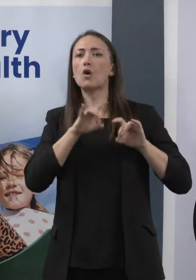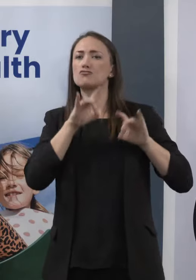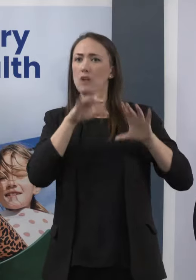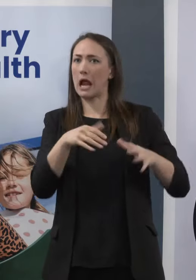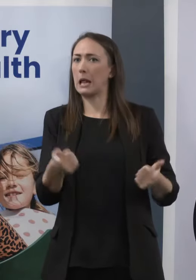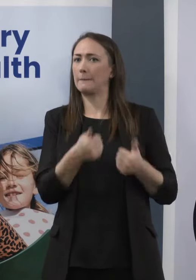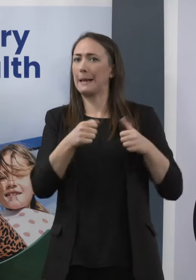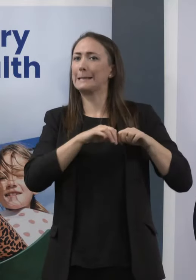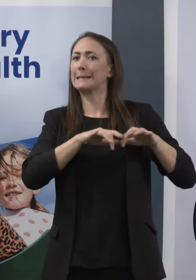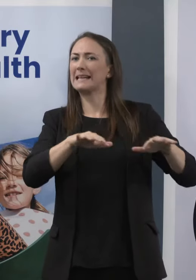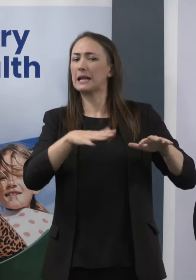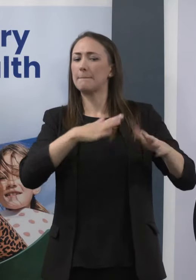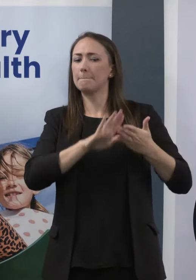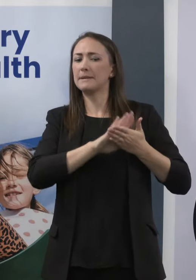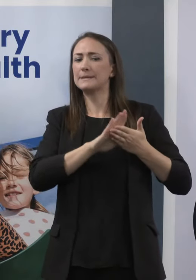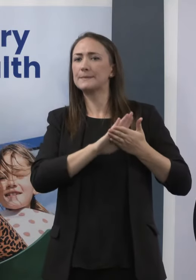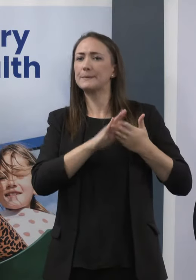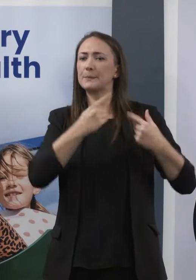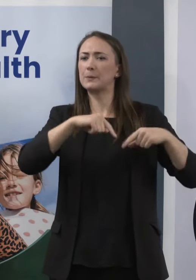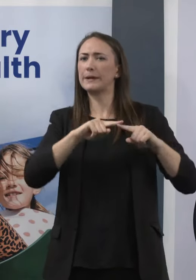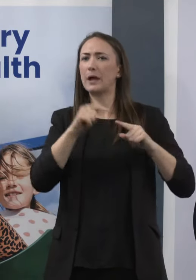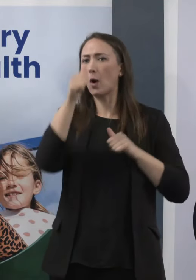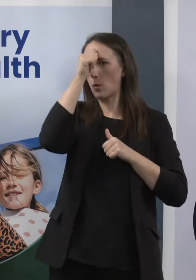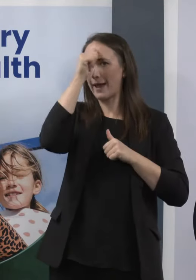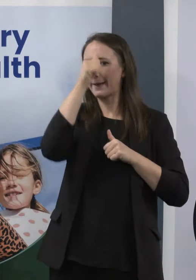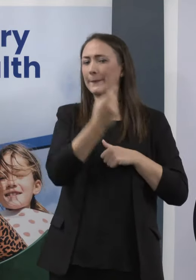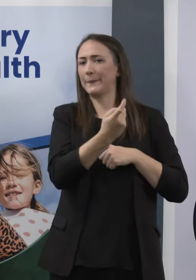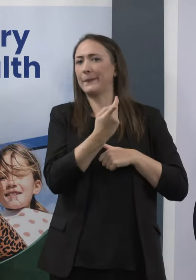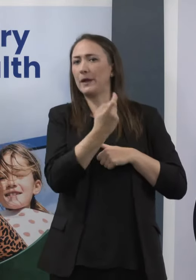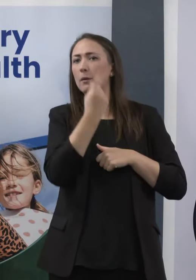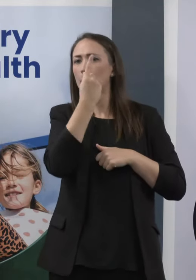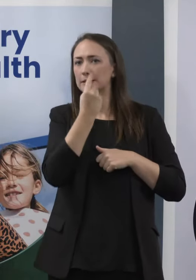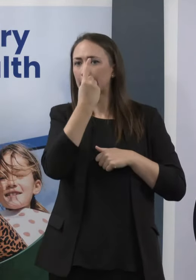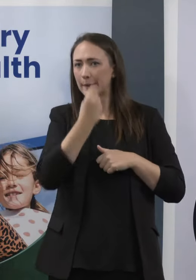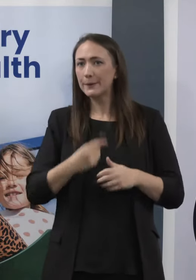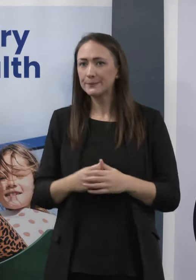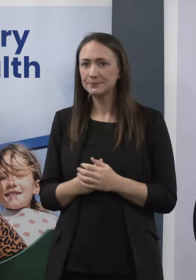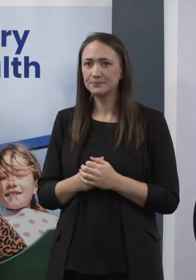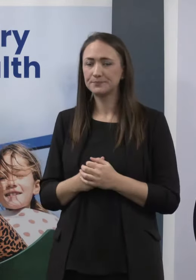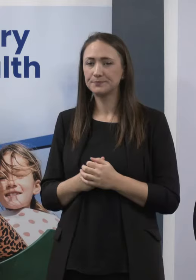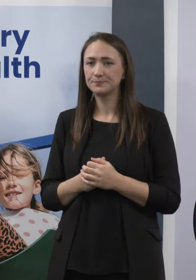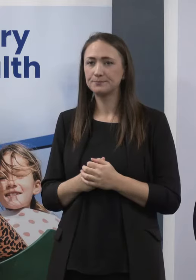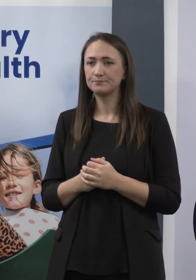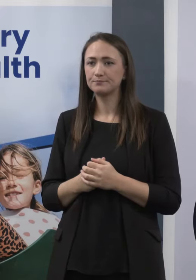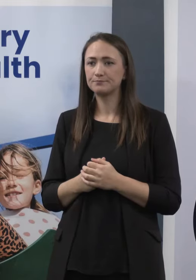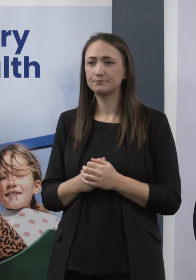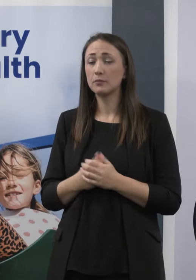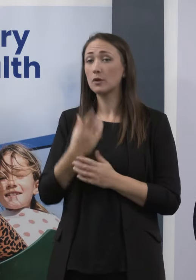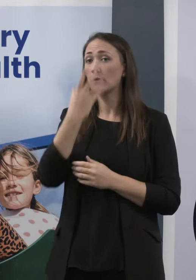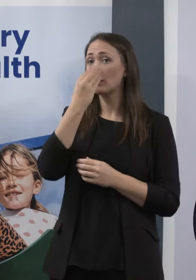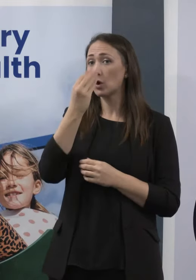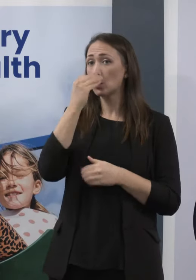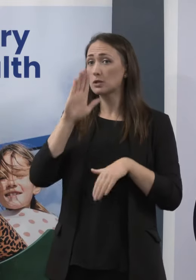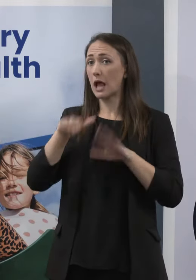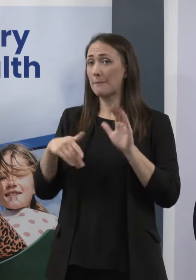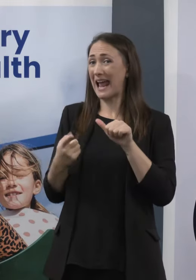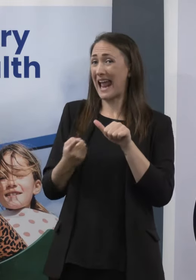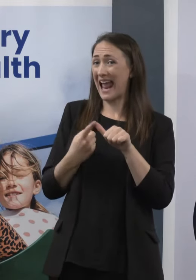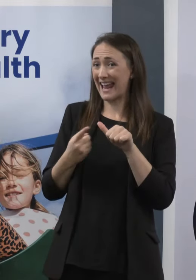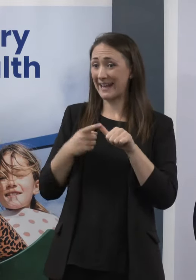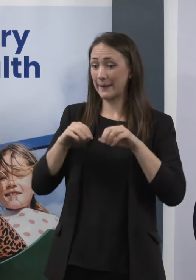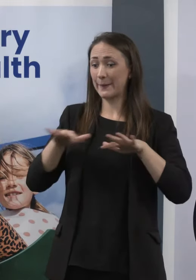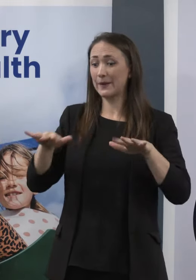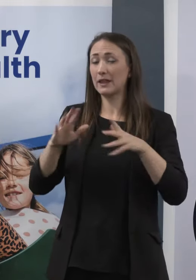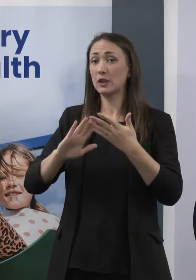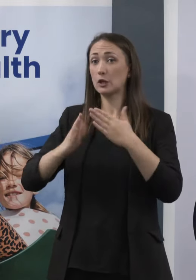for that. The other thing I would say about the influenza A that is out in the community is our early data